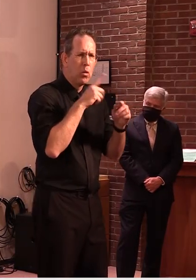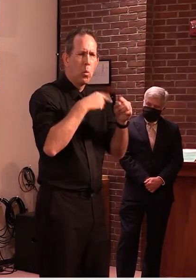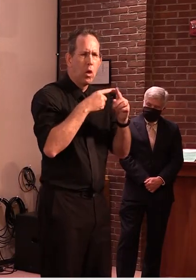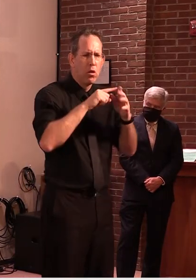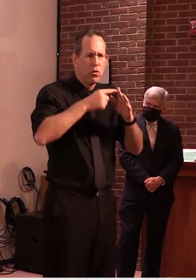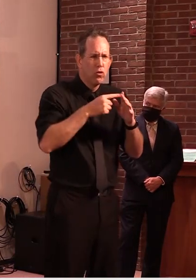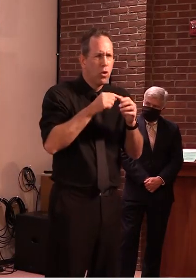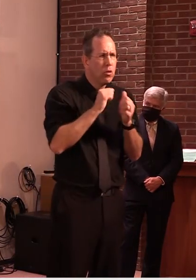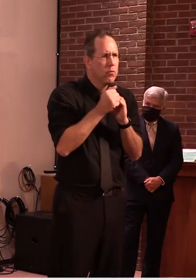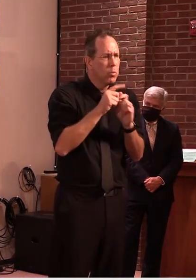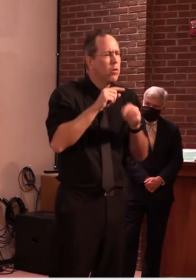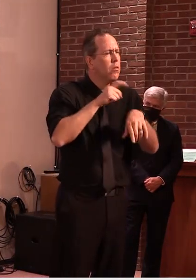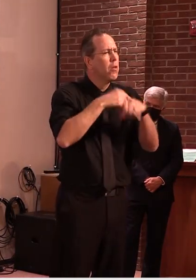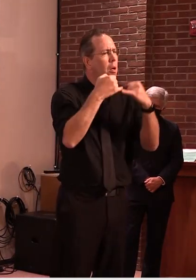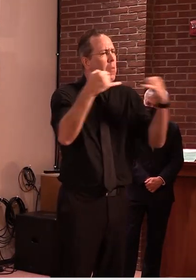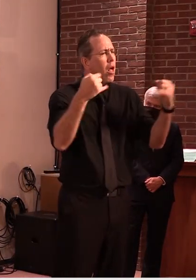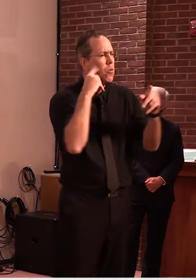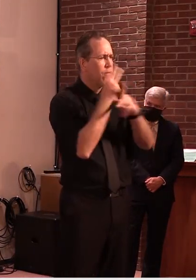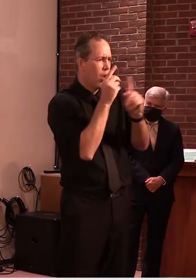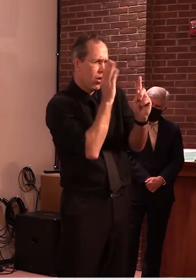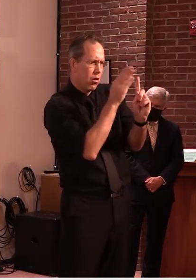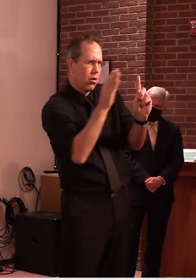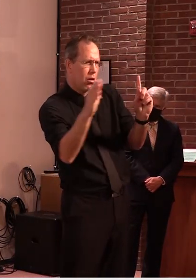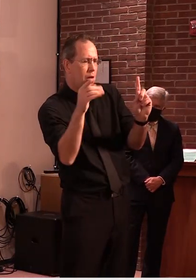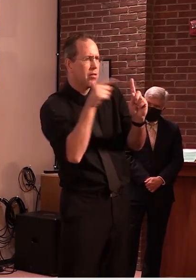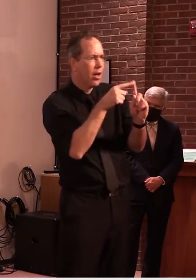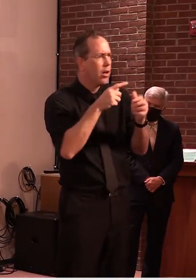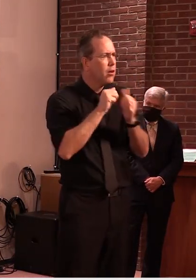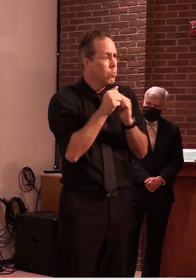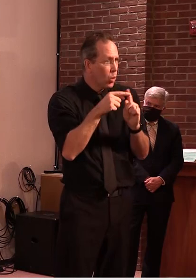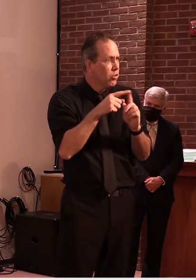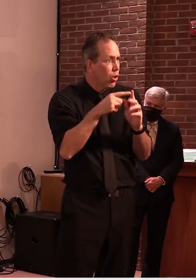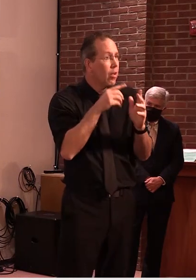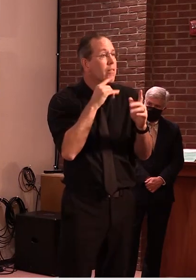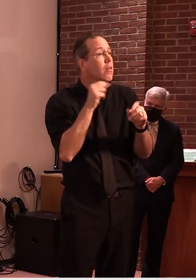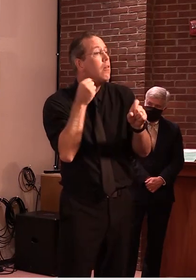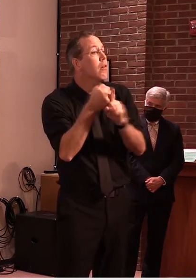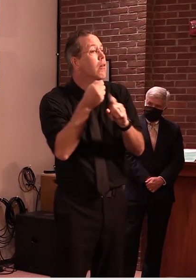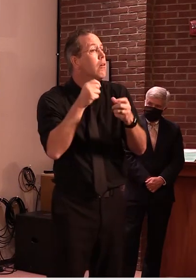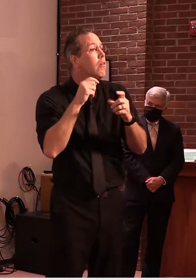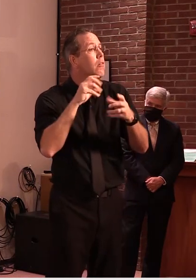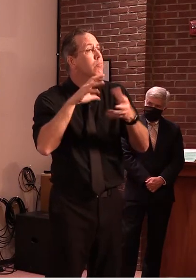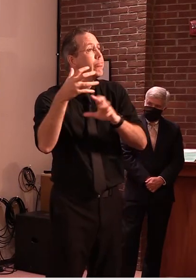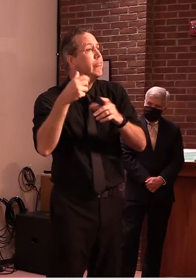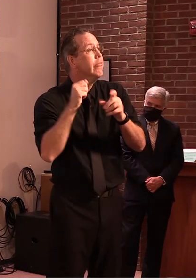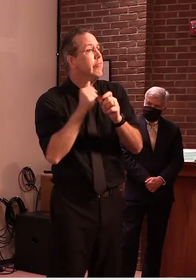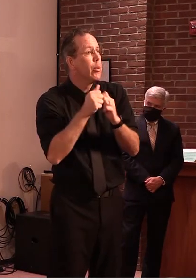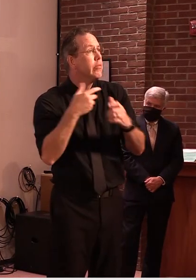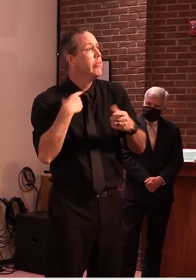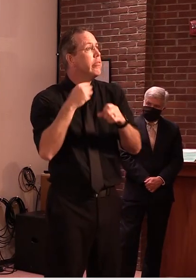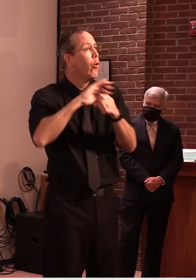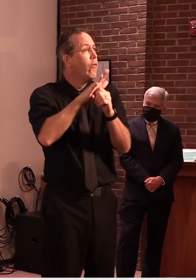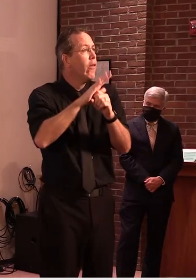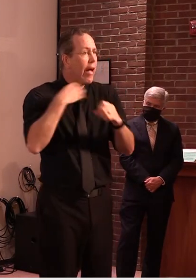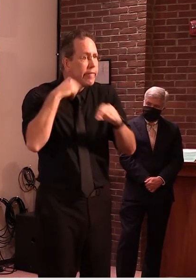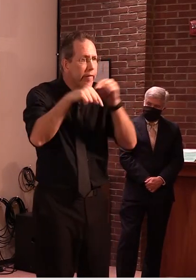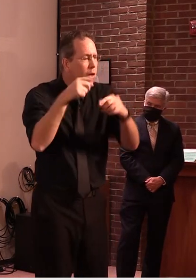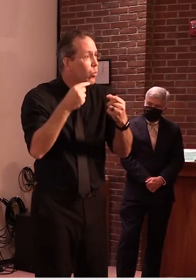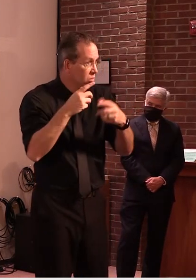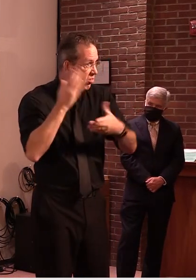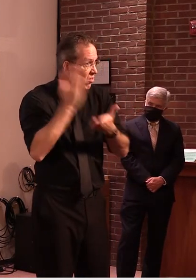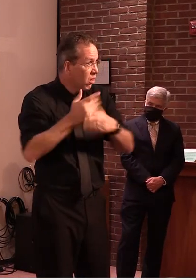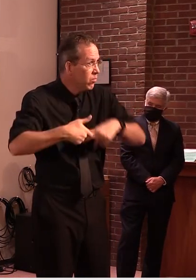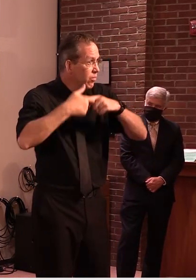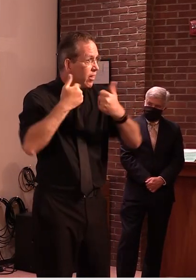the difference in those two steps um i might ask secretary moore if she could uh she could give us some